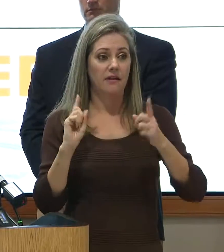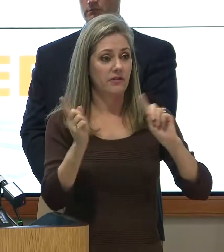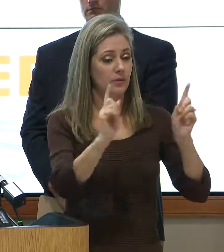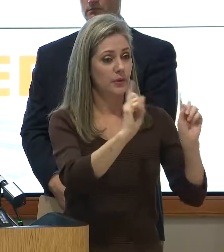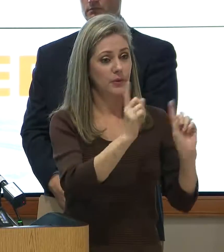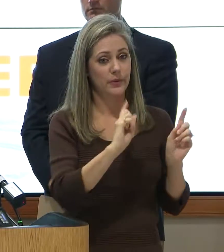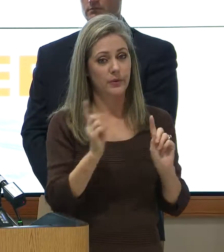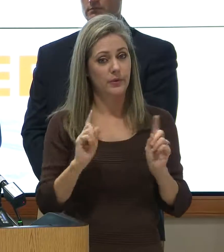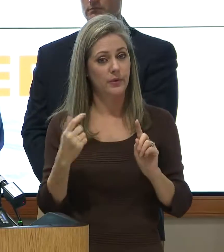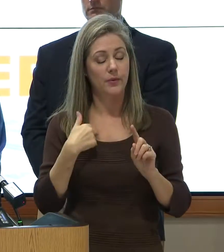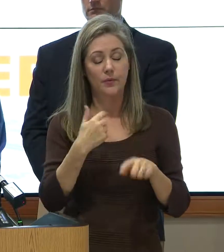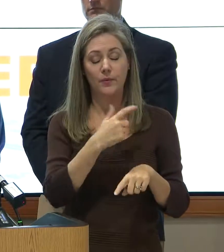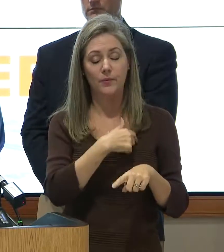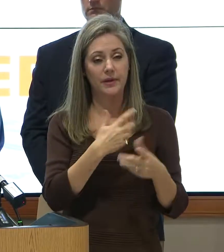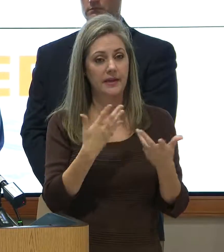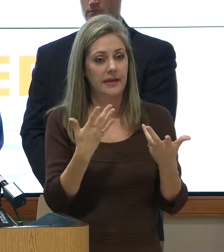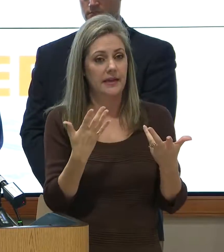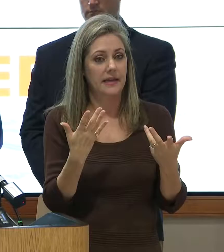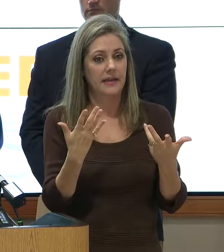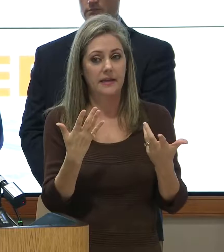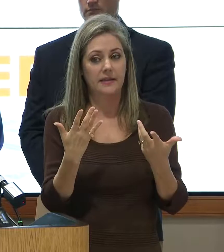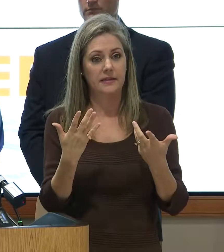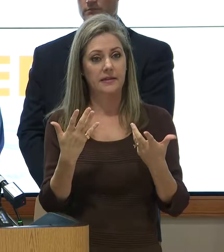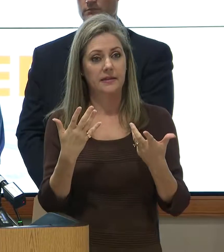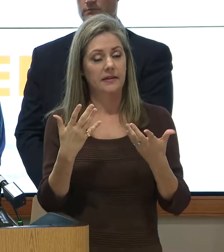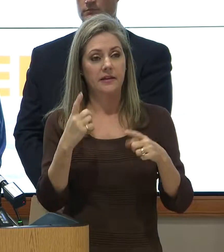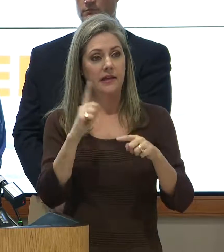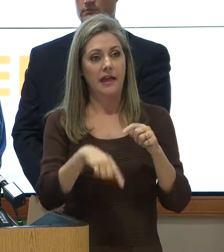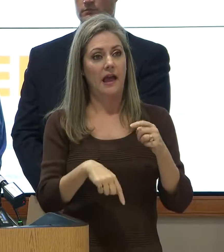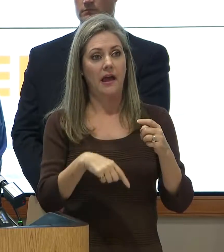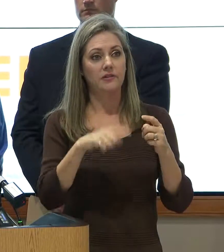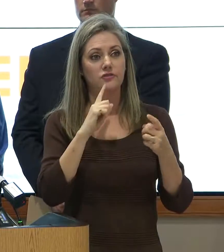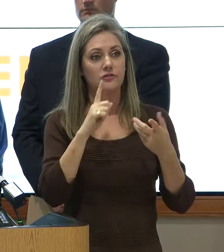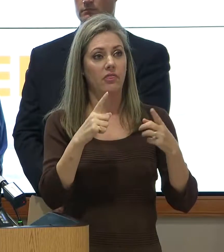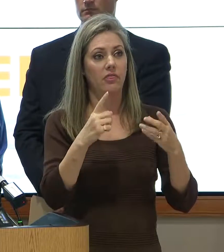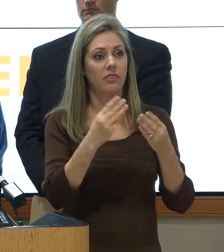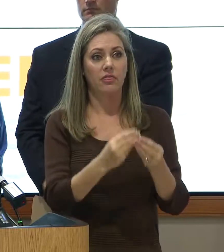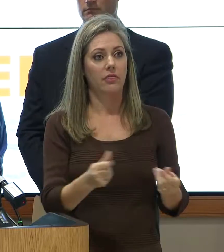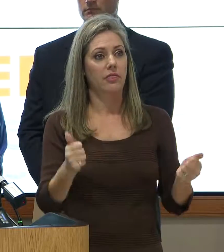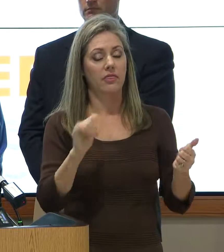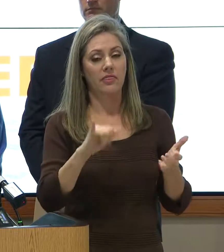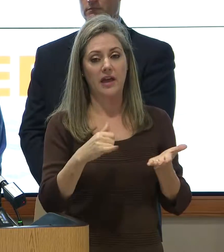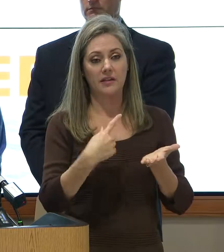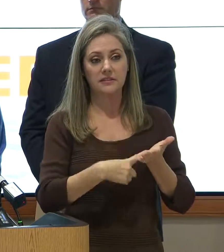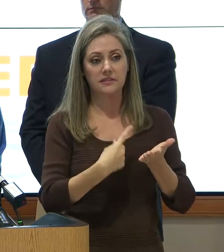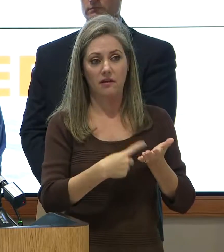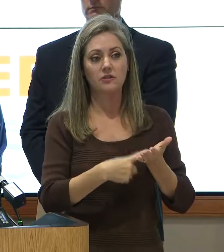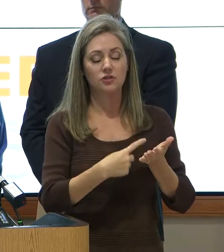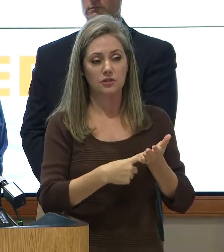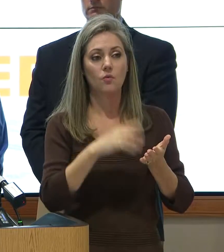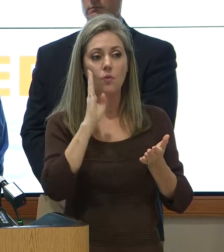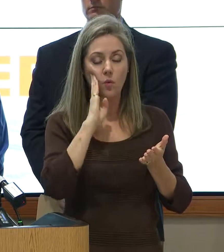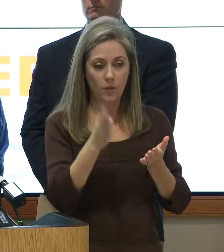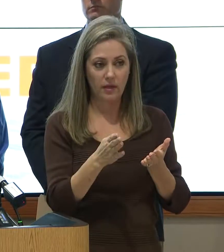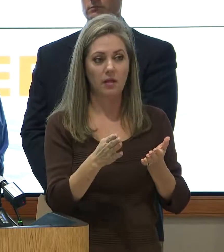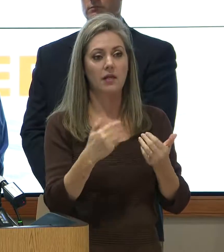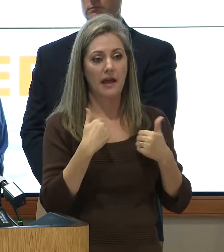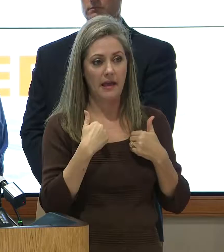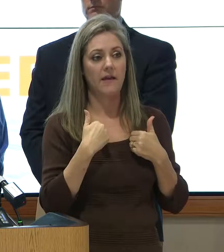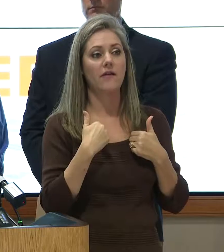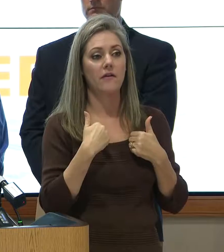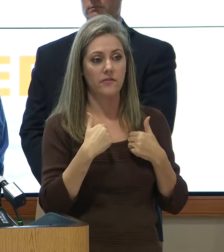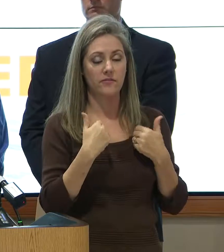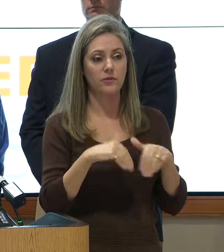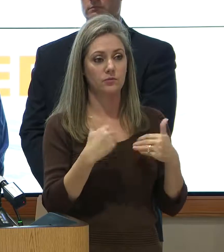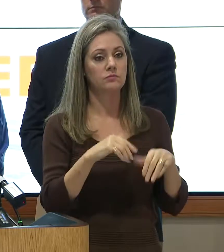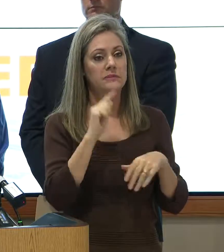We have to not let that conversation just drift away. There will be a significant buyout program